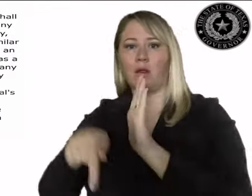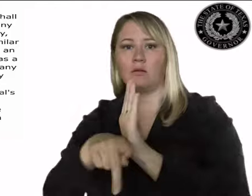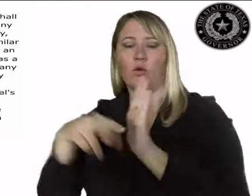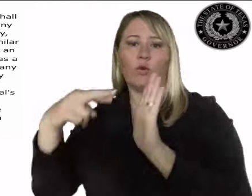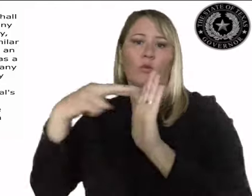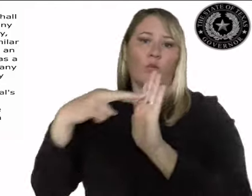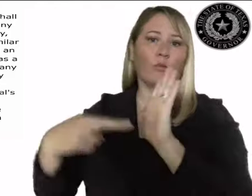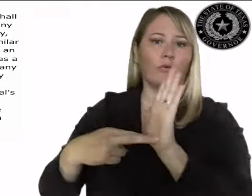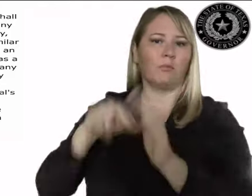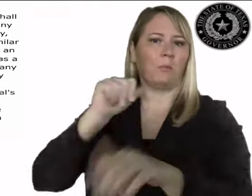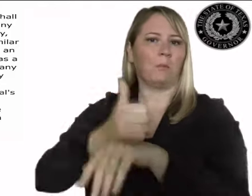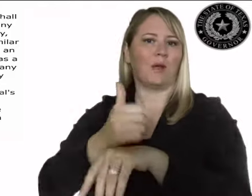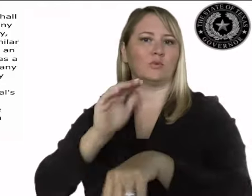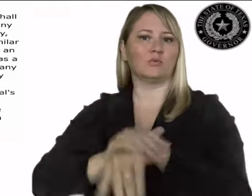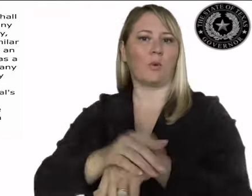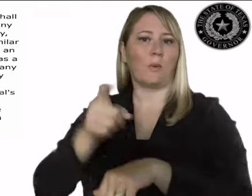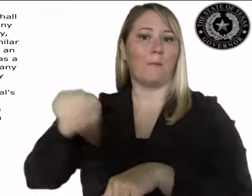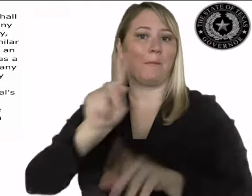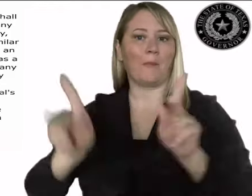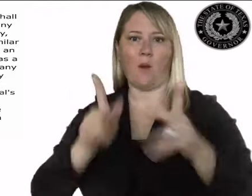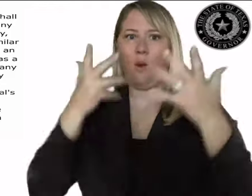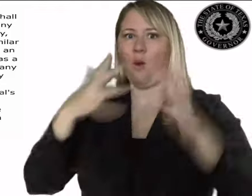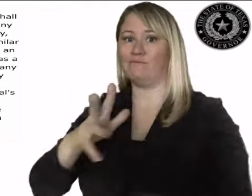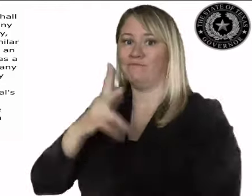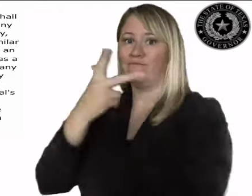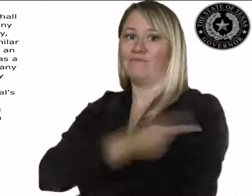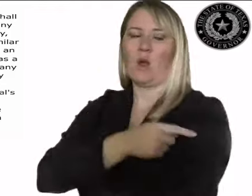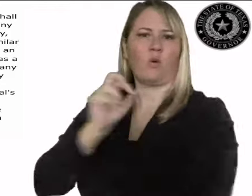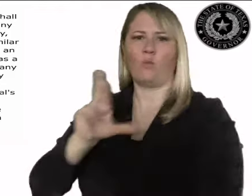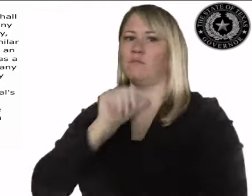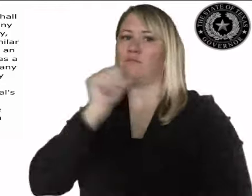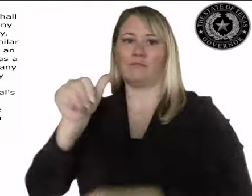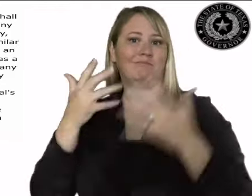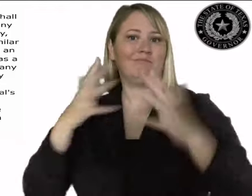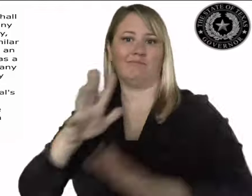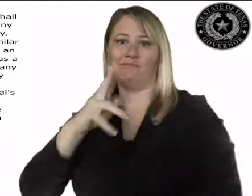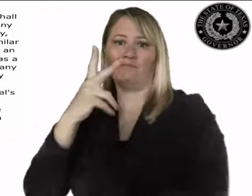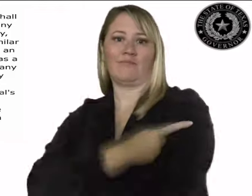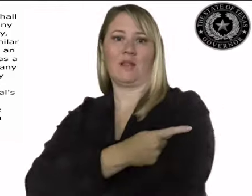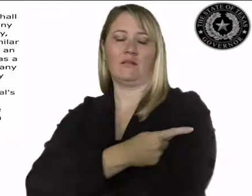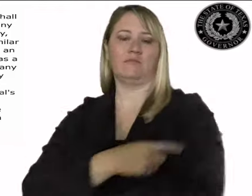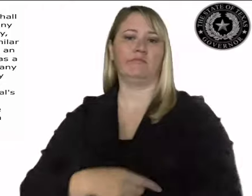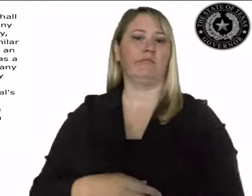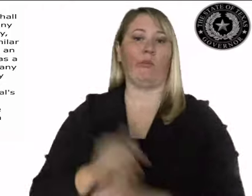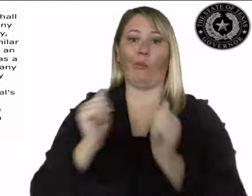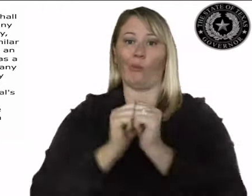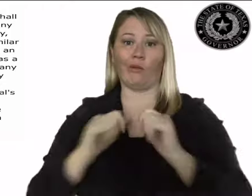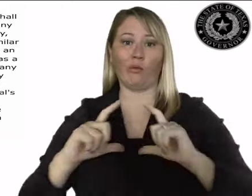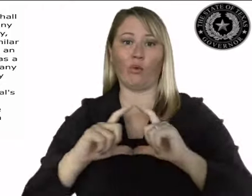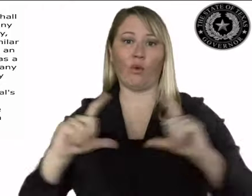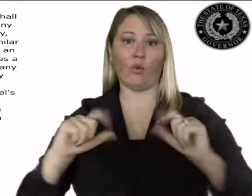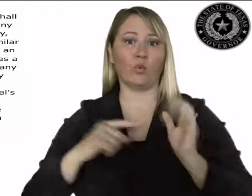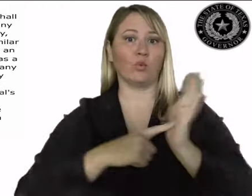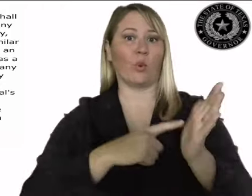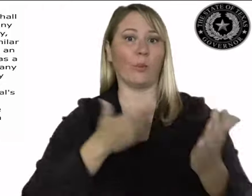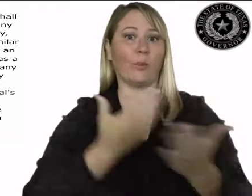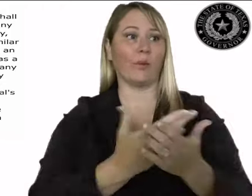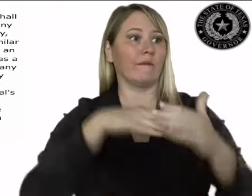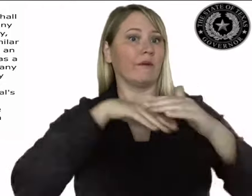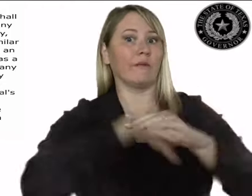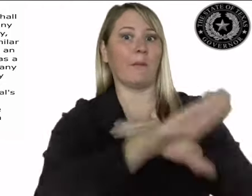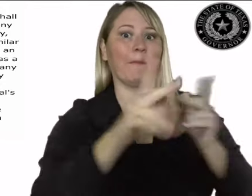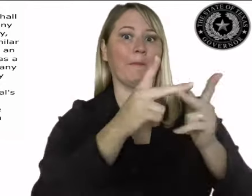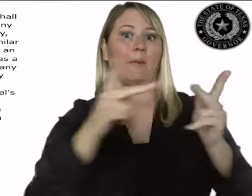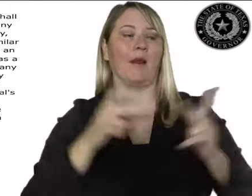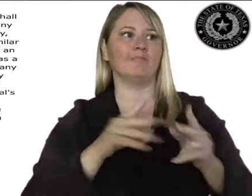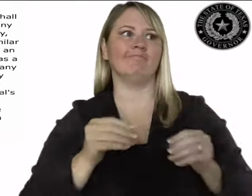rule, or similar measure that requires an individual to provide, as a condition of receiving any service or entering any place, documentation